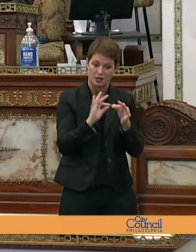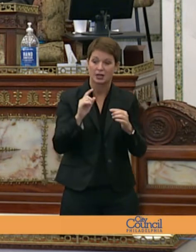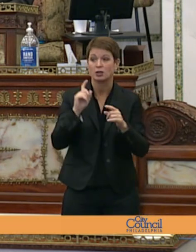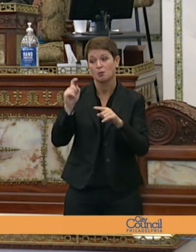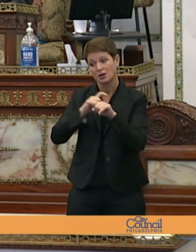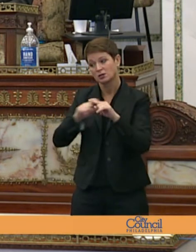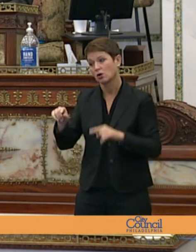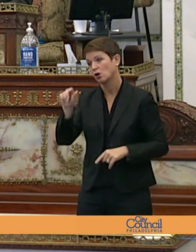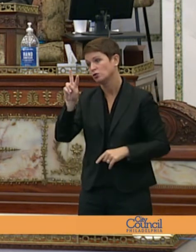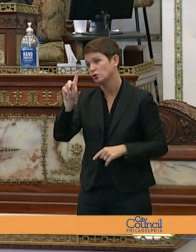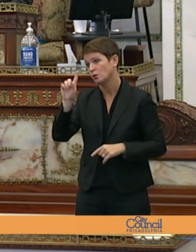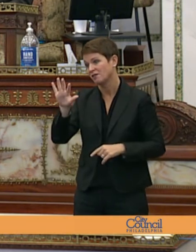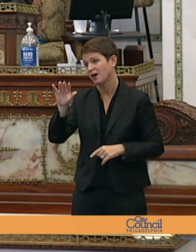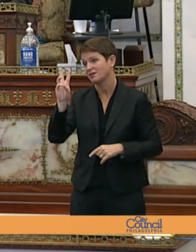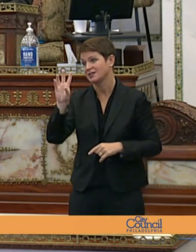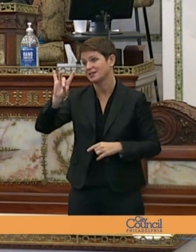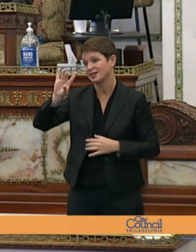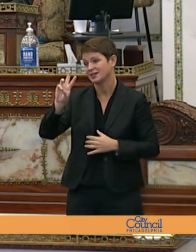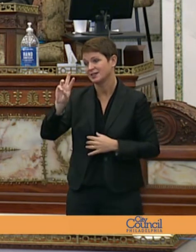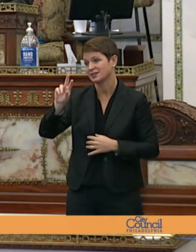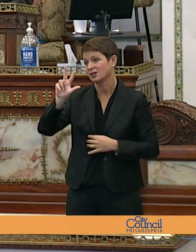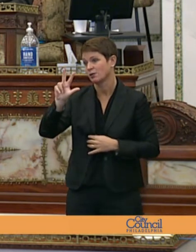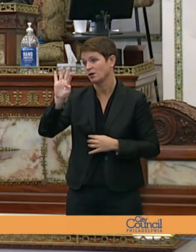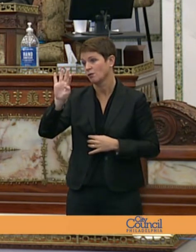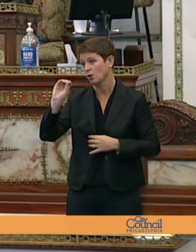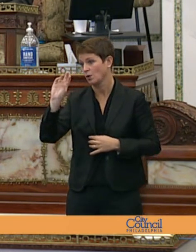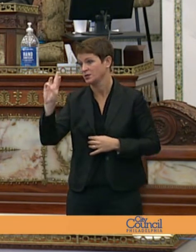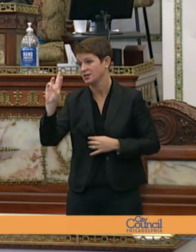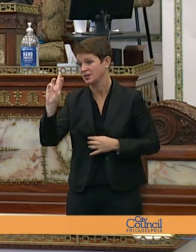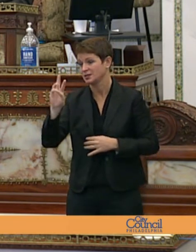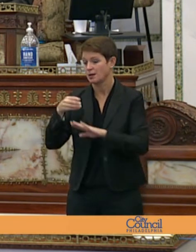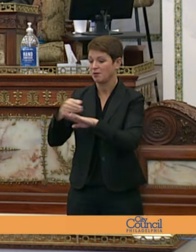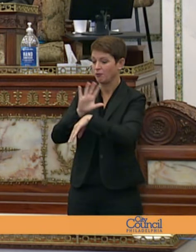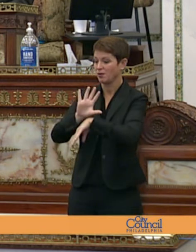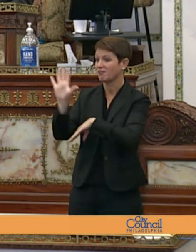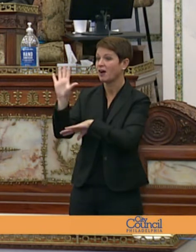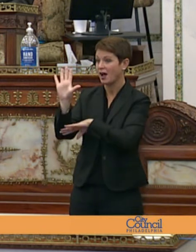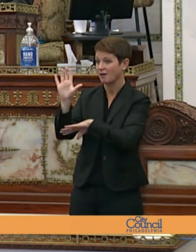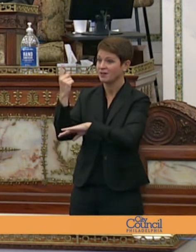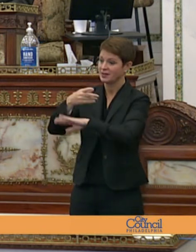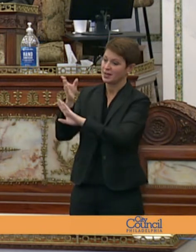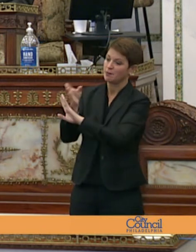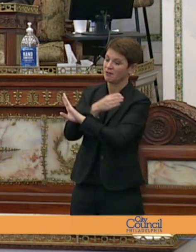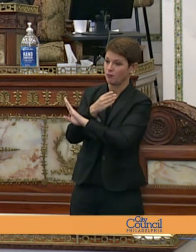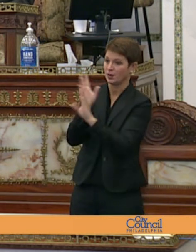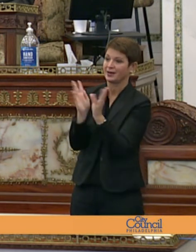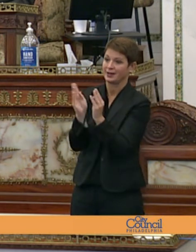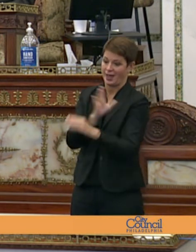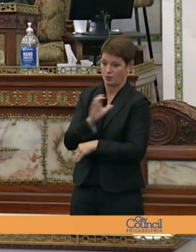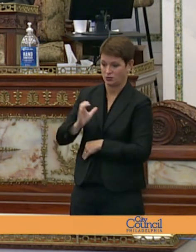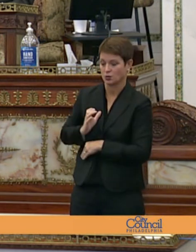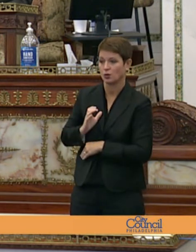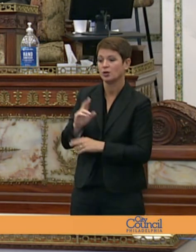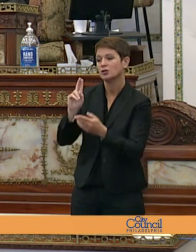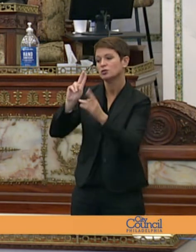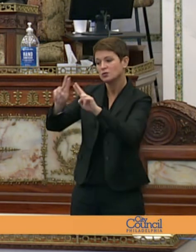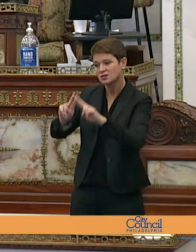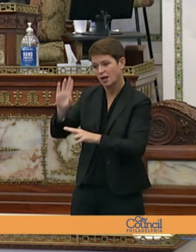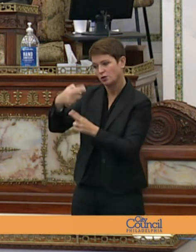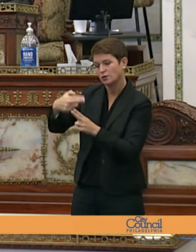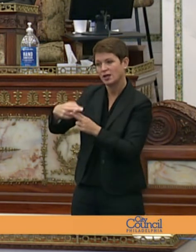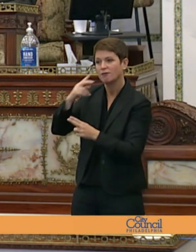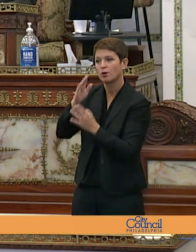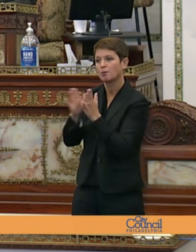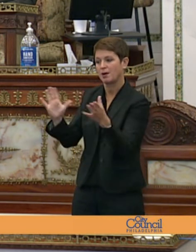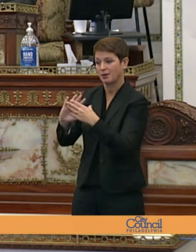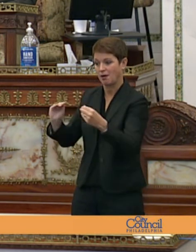215-686-3406 by 5 pm the day before the session to sign up for public comment we